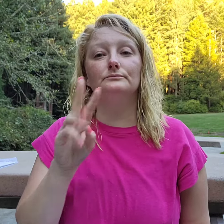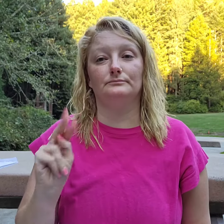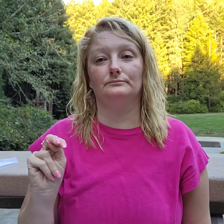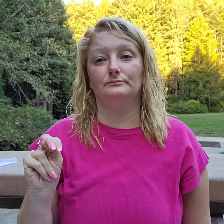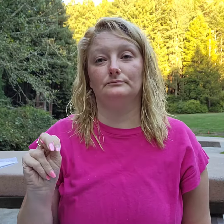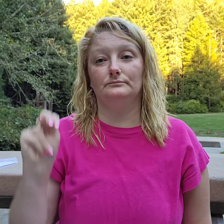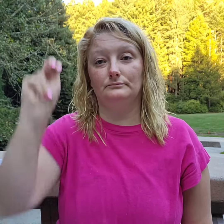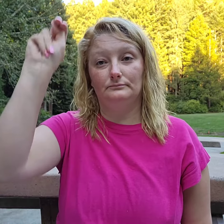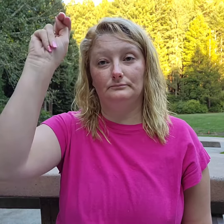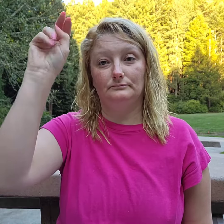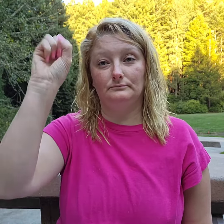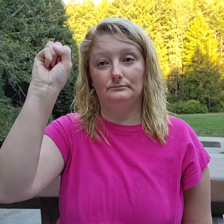I think this is going in the ident compiled.